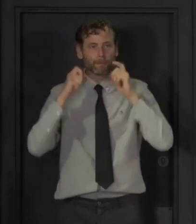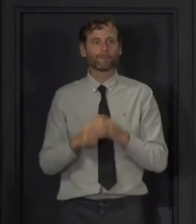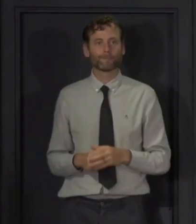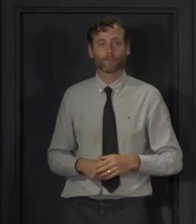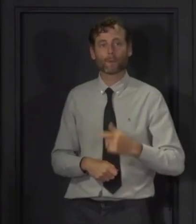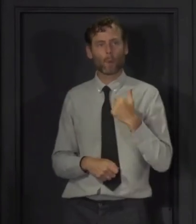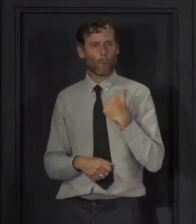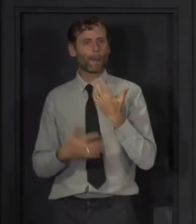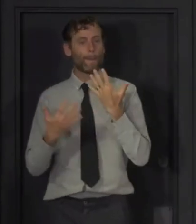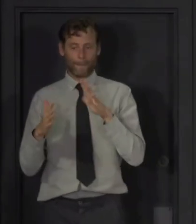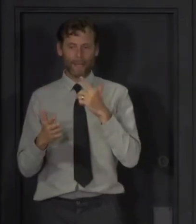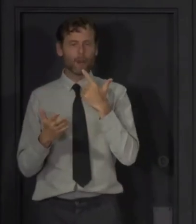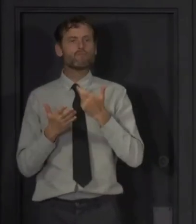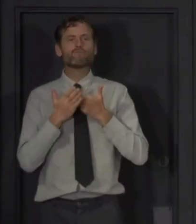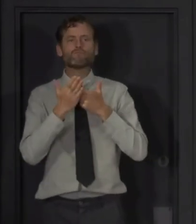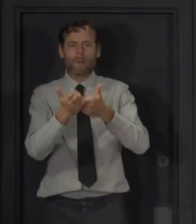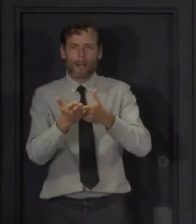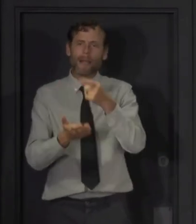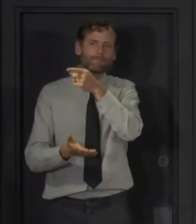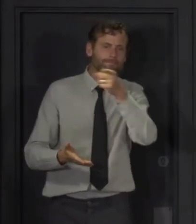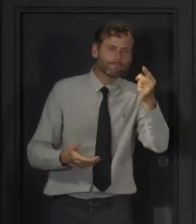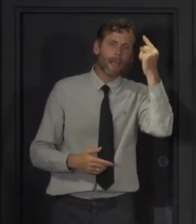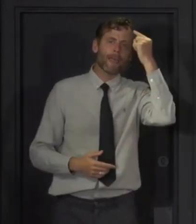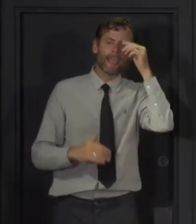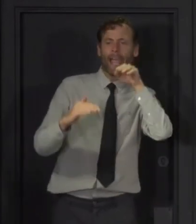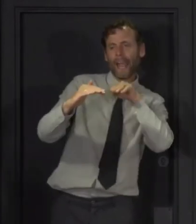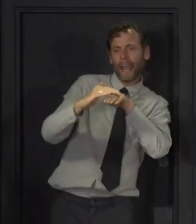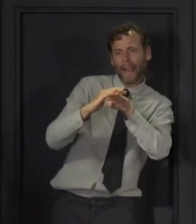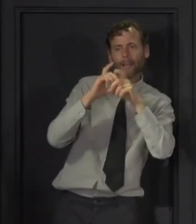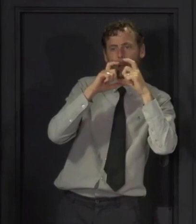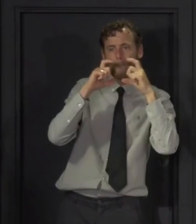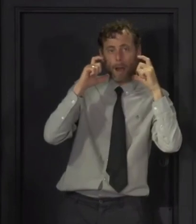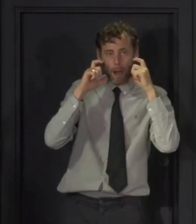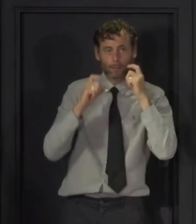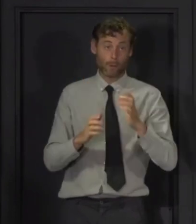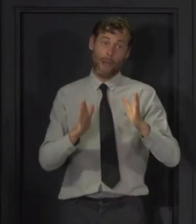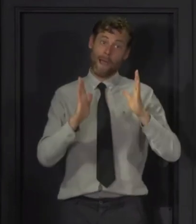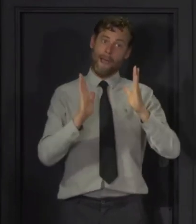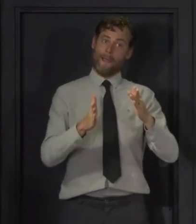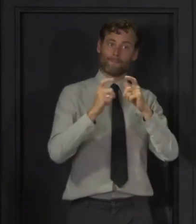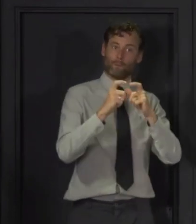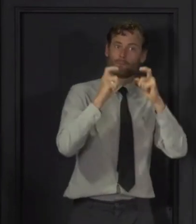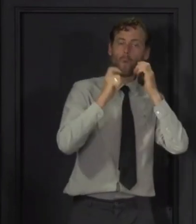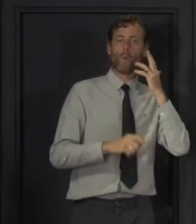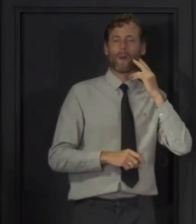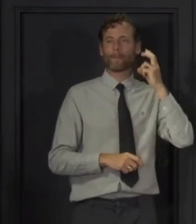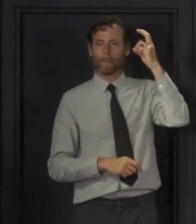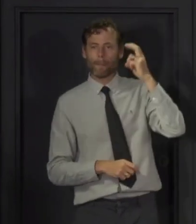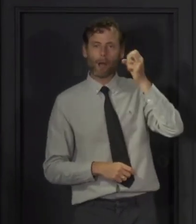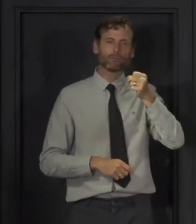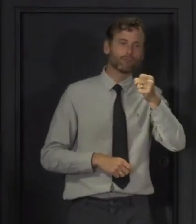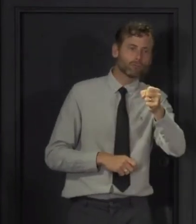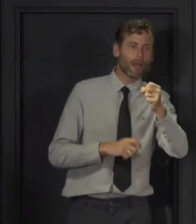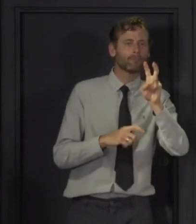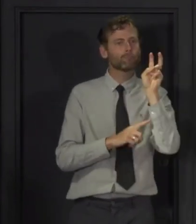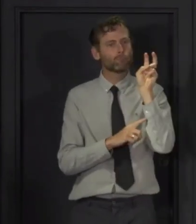We have been recommending the use of face coverings for some time now and it is already mandatory on public transport. I can confirm today that